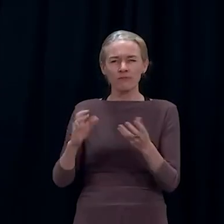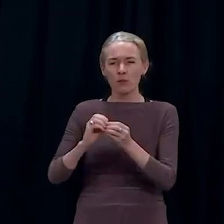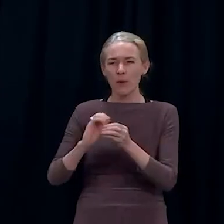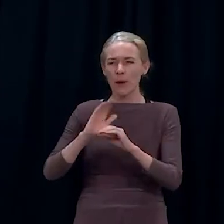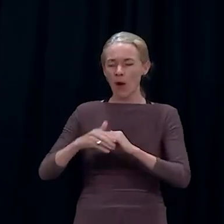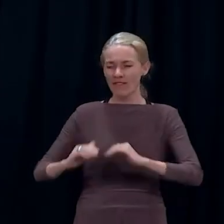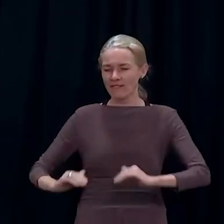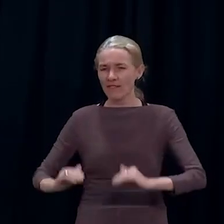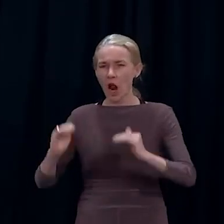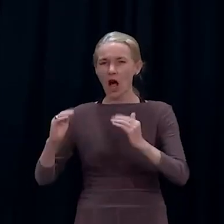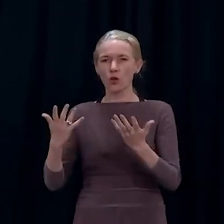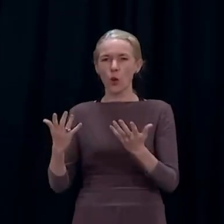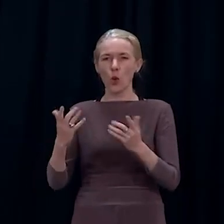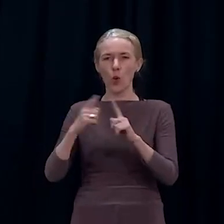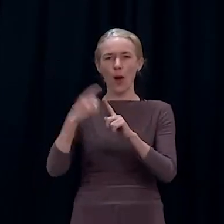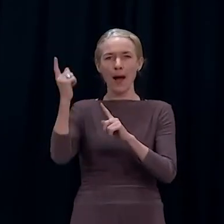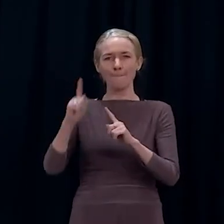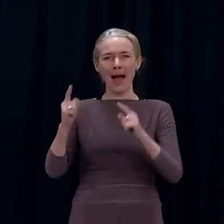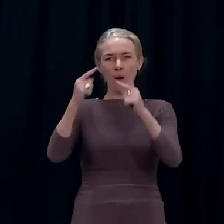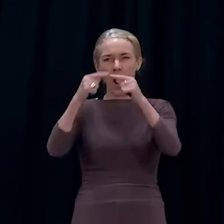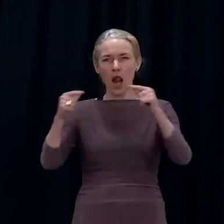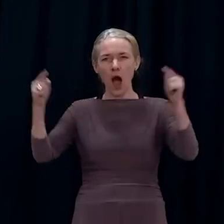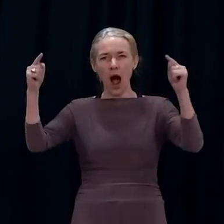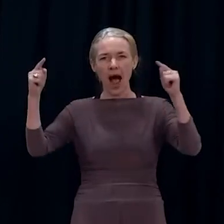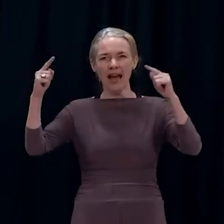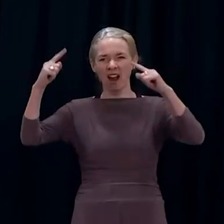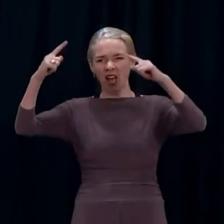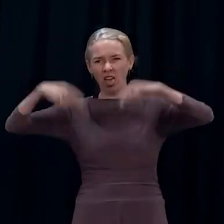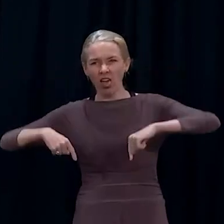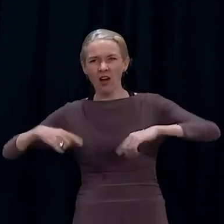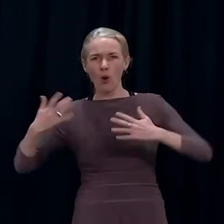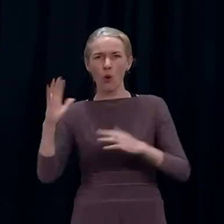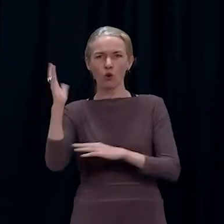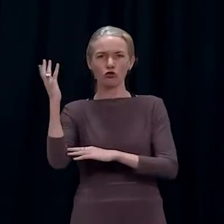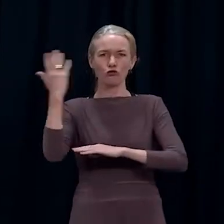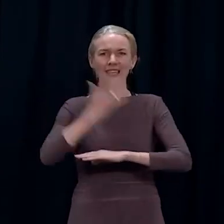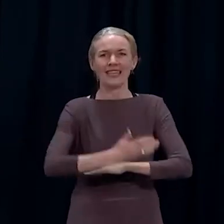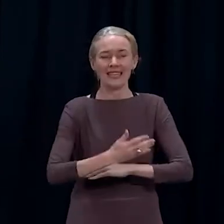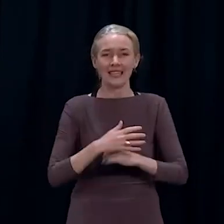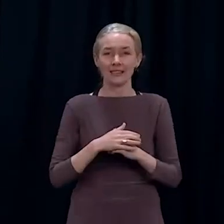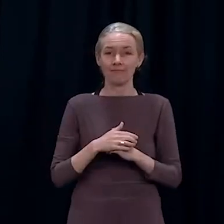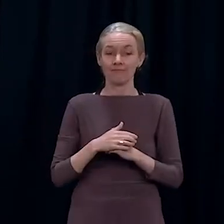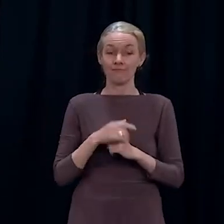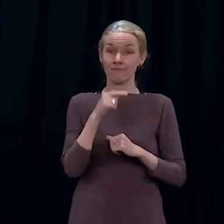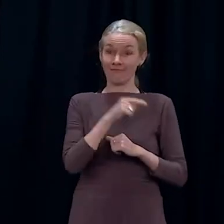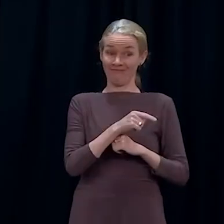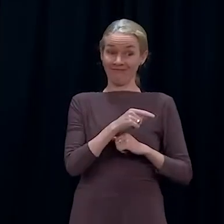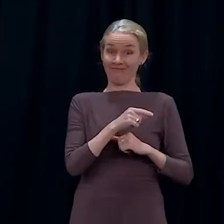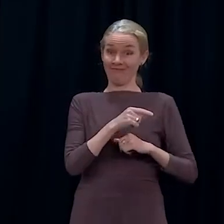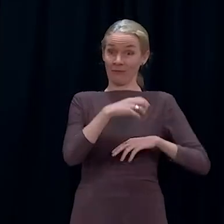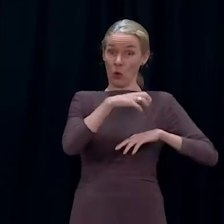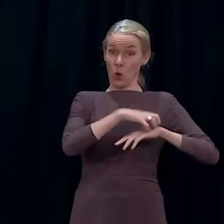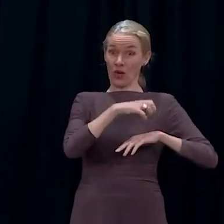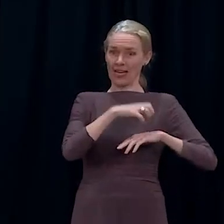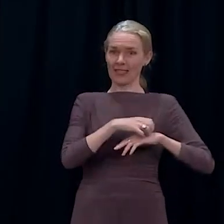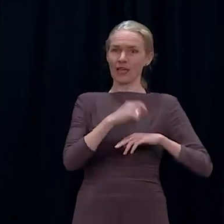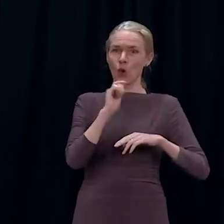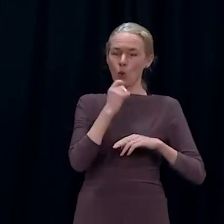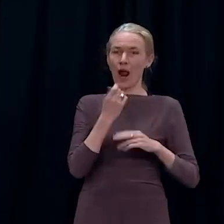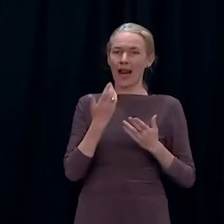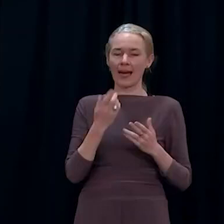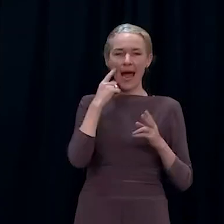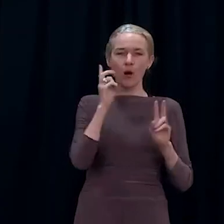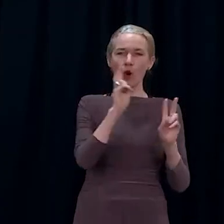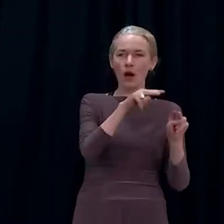Management is undertaking preliminary reconnaissance in the affected areas. There will be no definitive numbers with respect to damaged